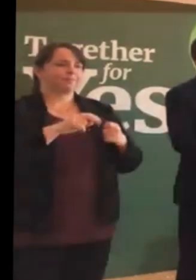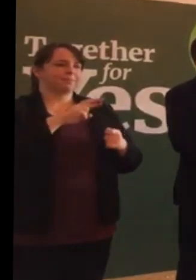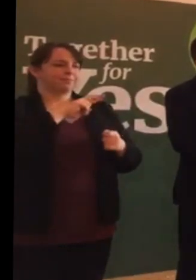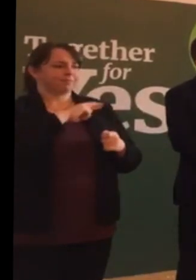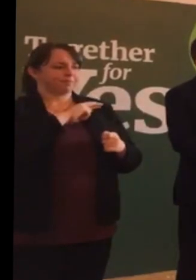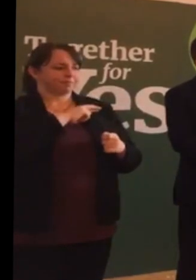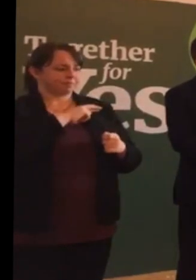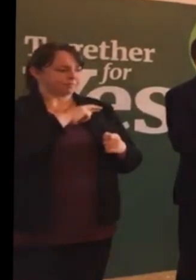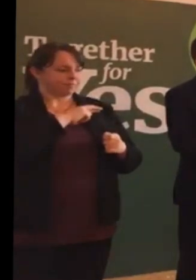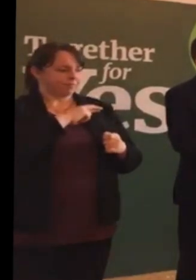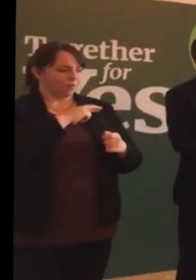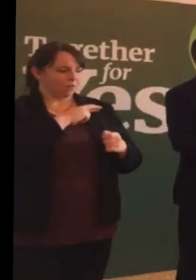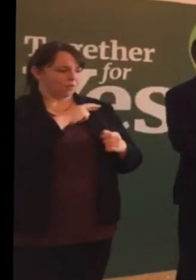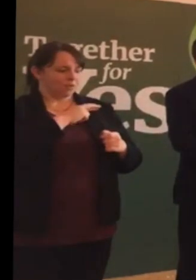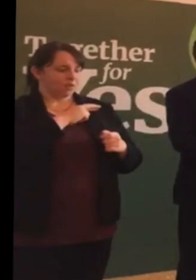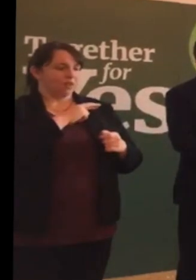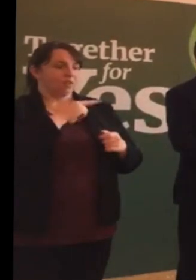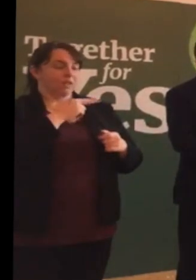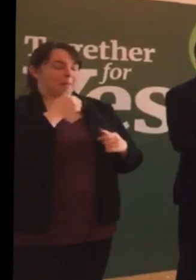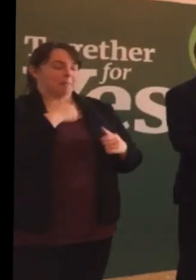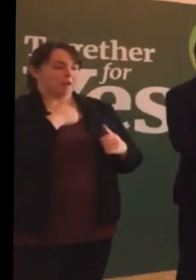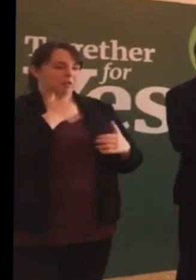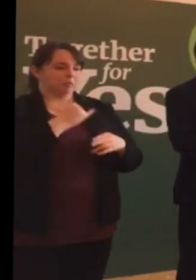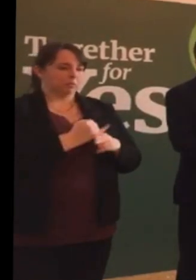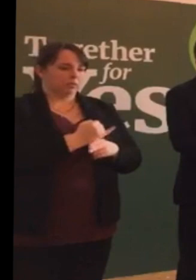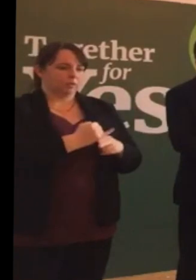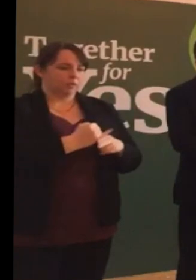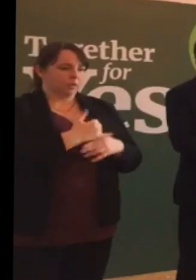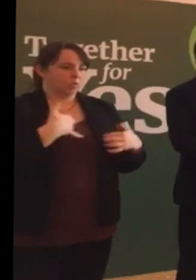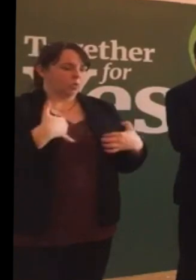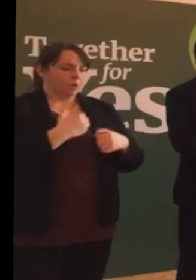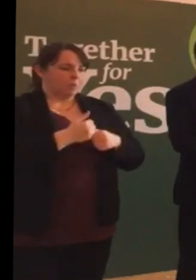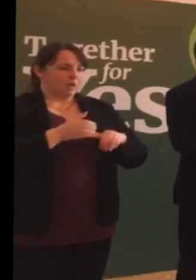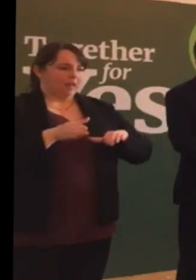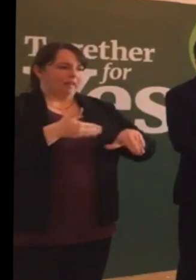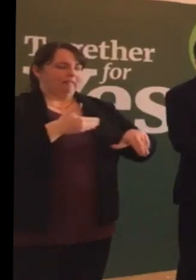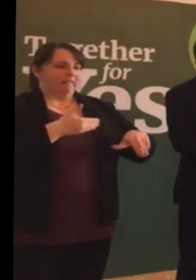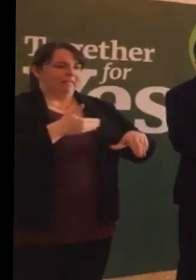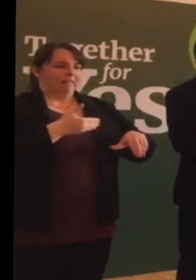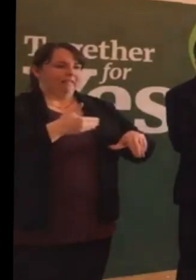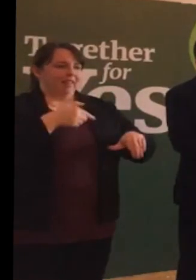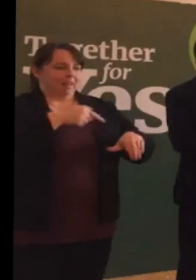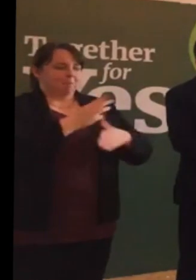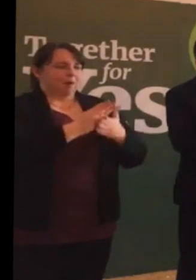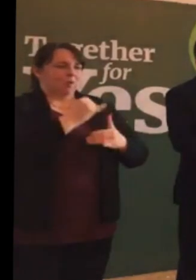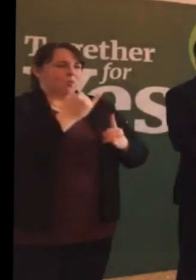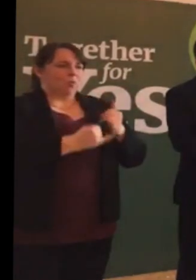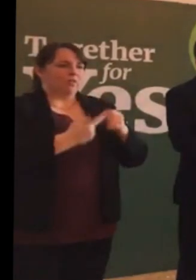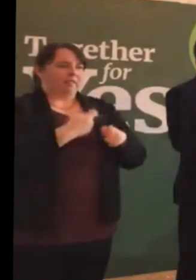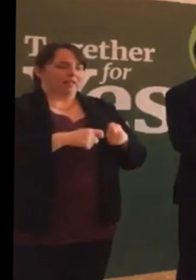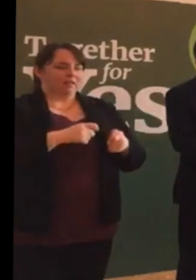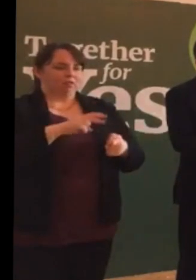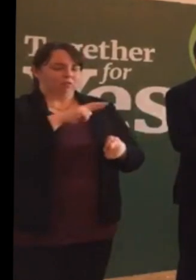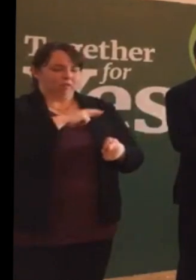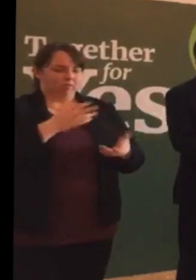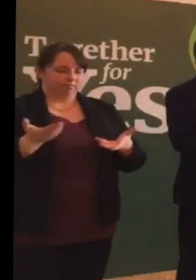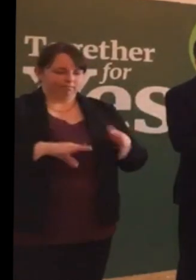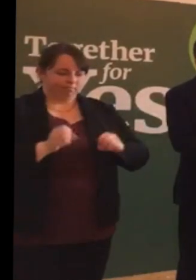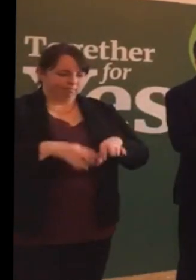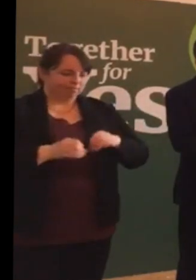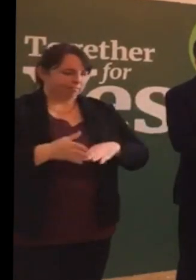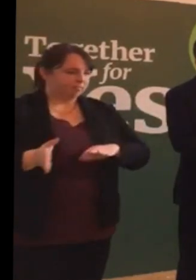moment where we had to gather up our friends, leave the hospital